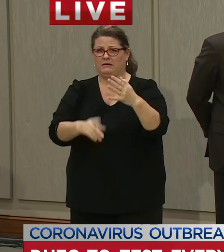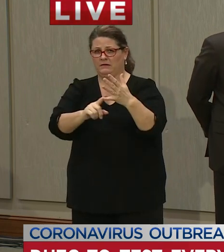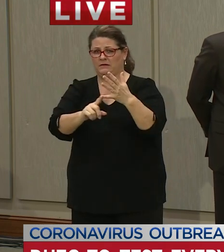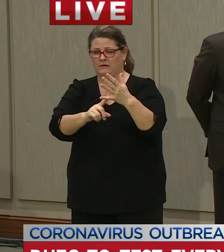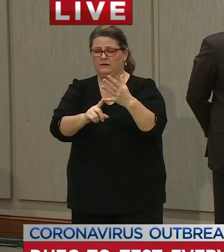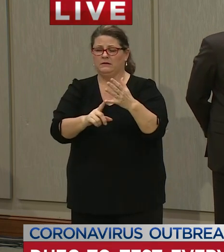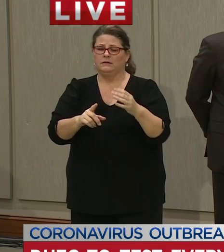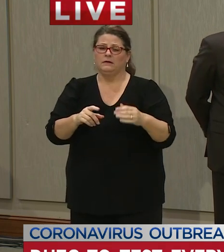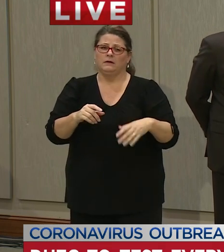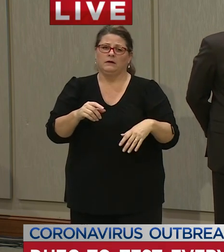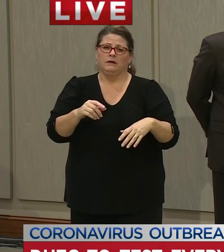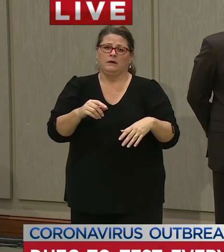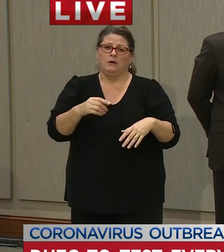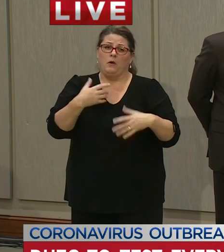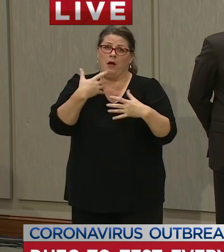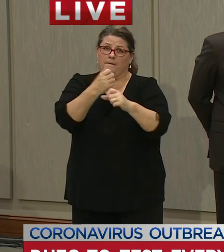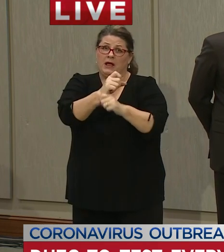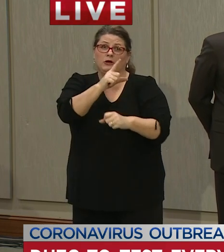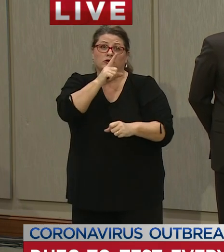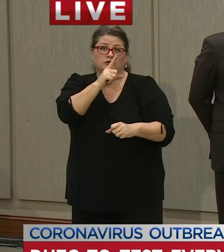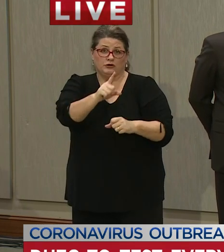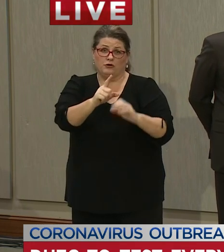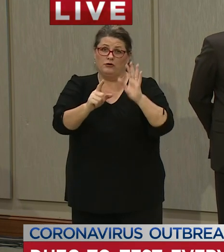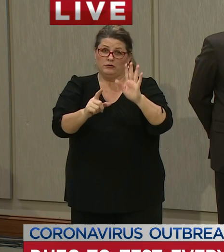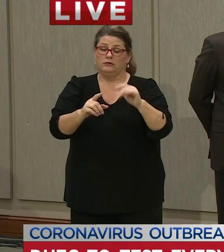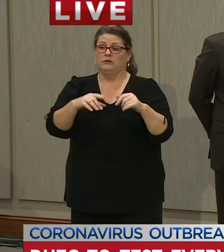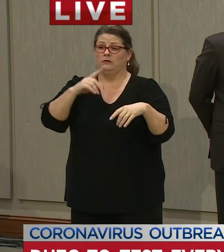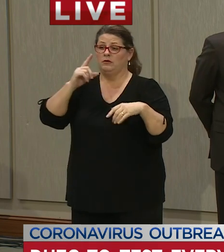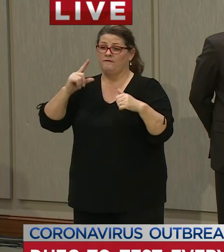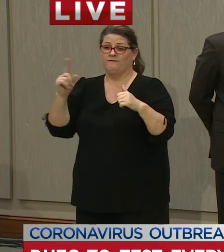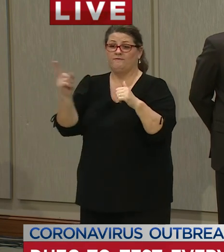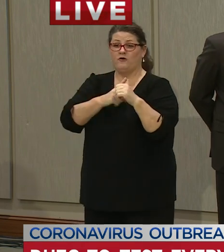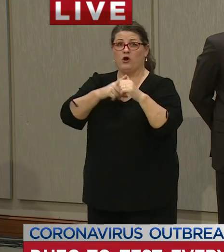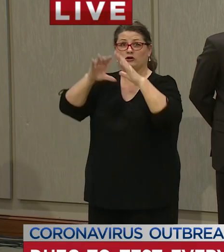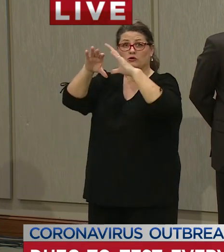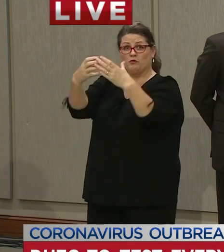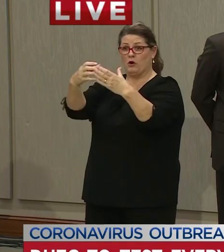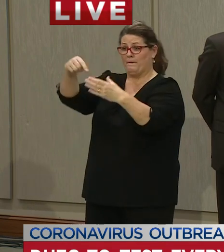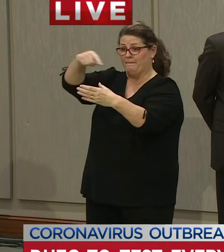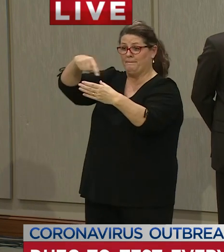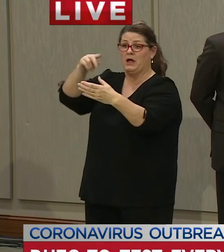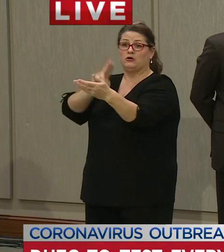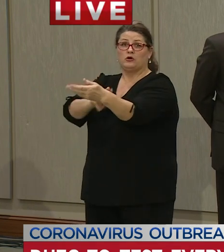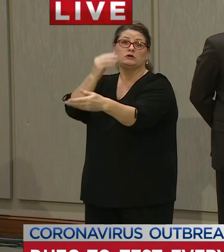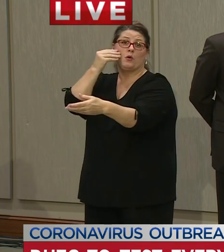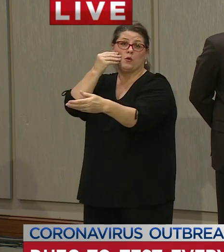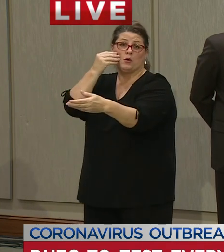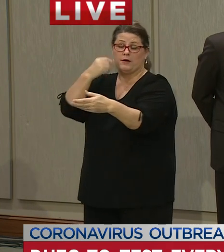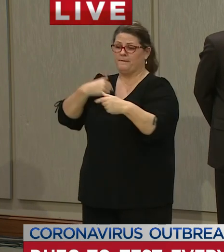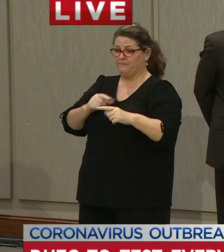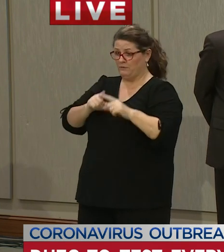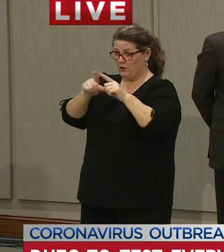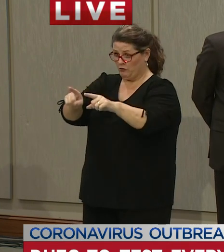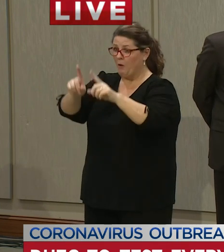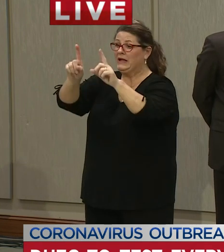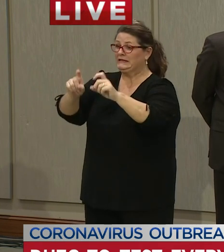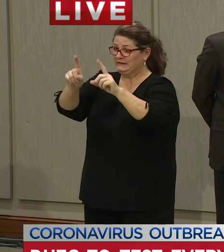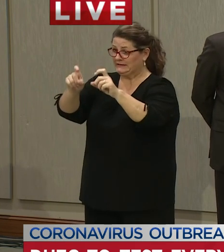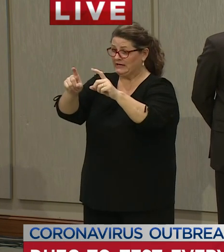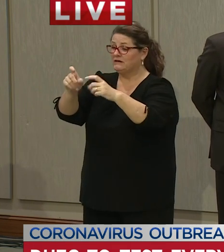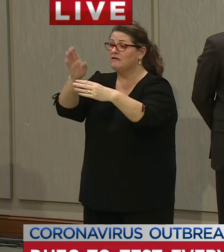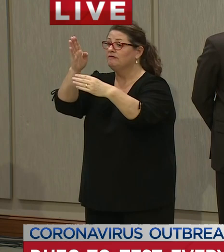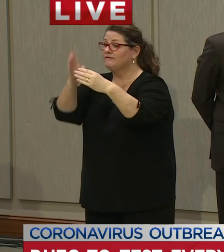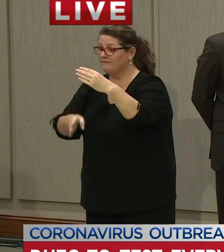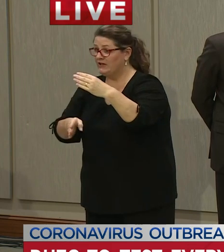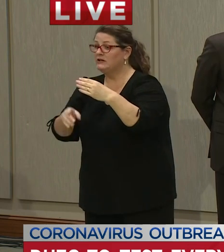make sure that when when the first group of nursing homes when we're done with that testing um that our plan to